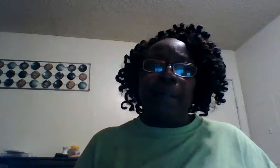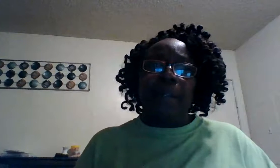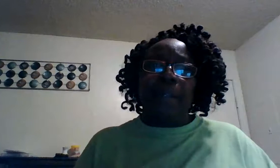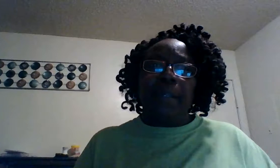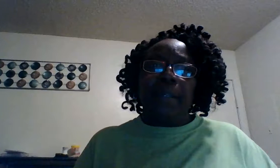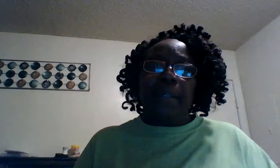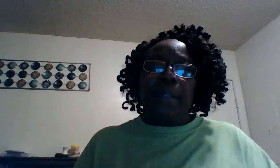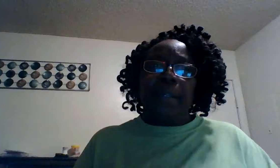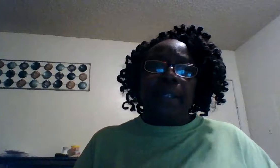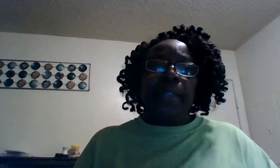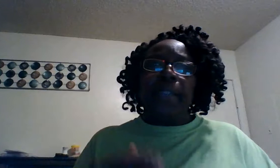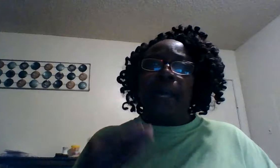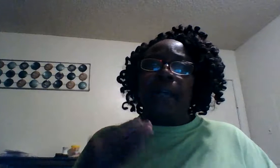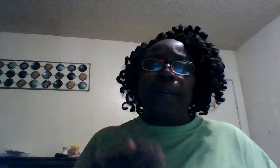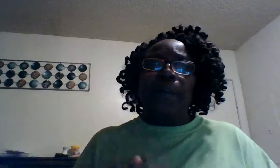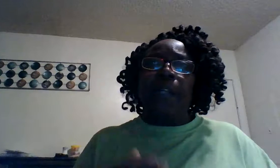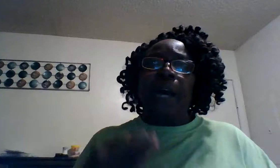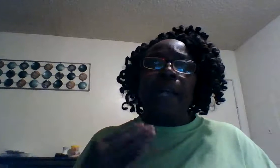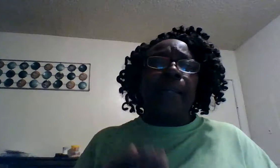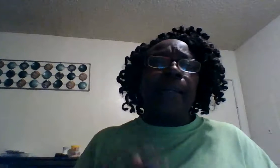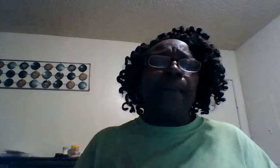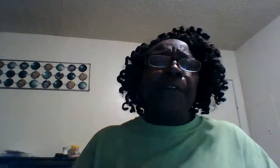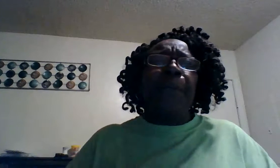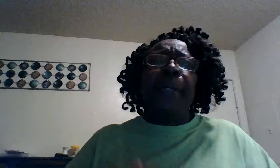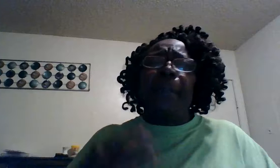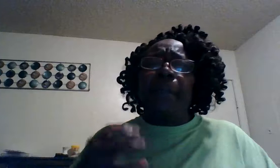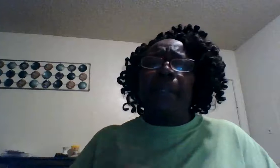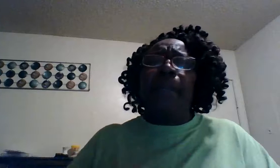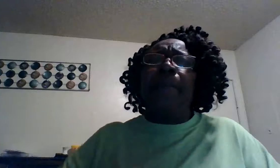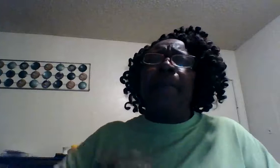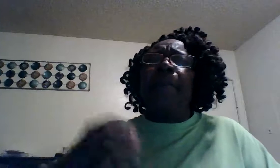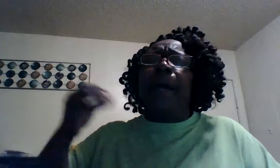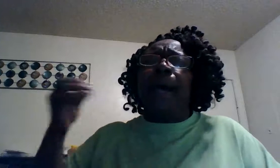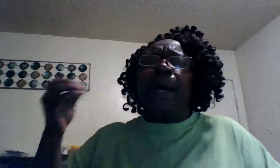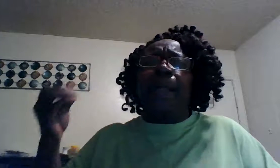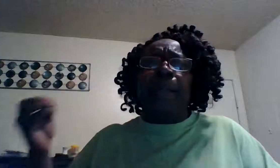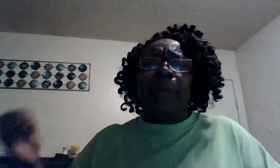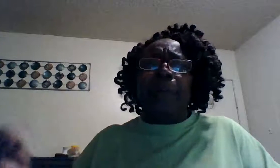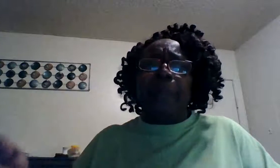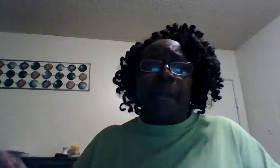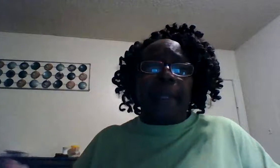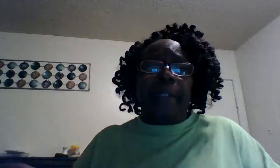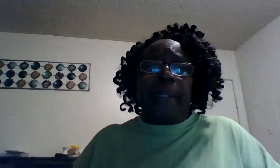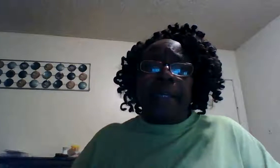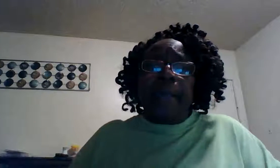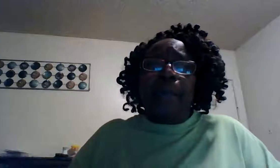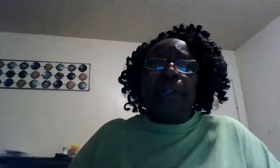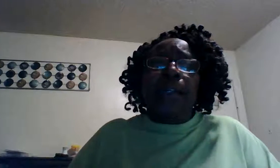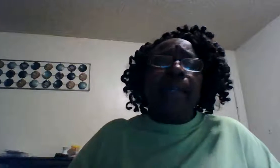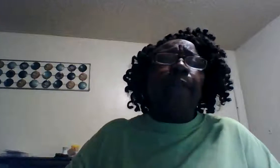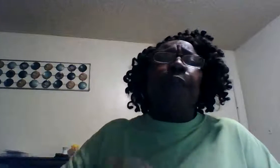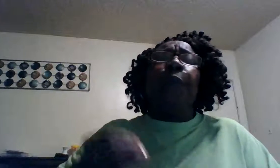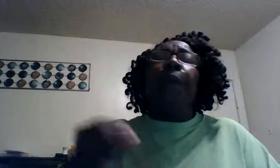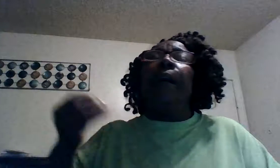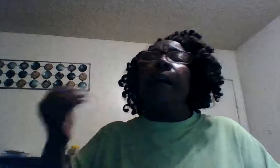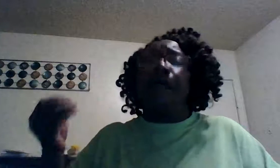it's not over god love you he will love you out of those pain he will lift you up